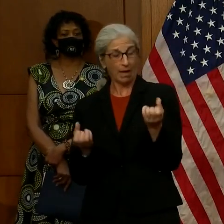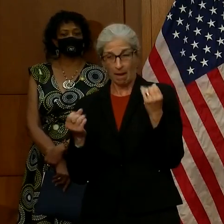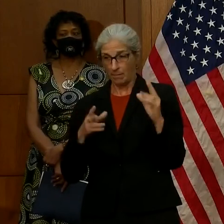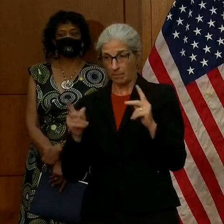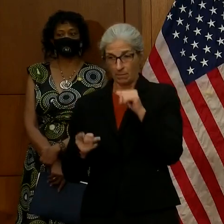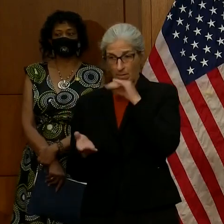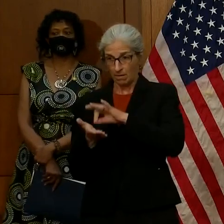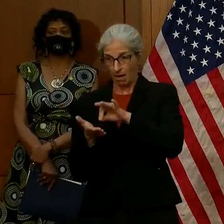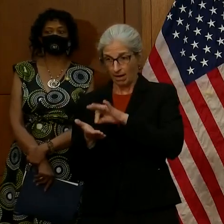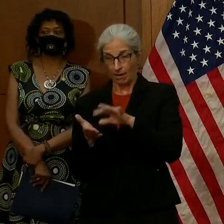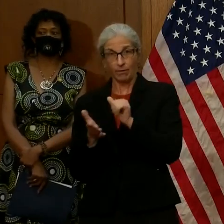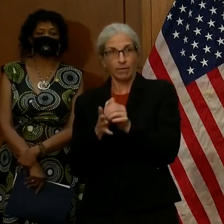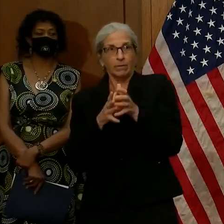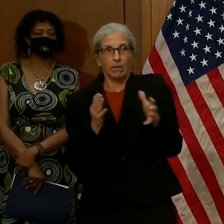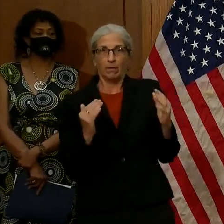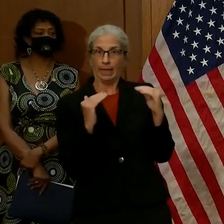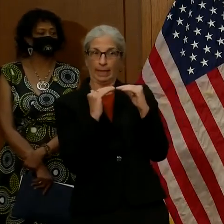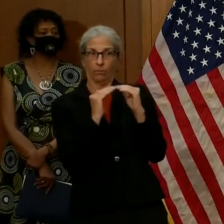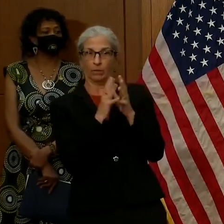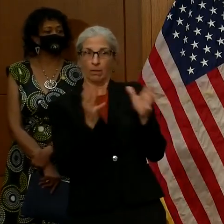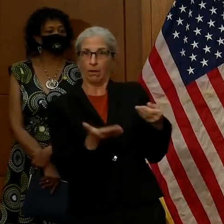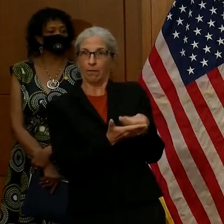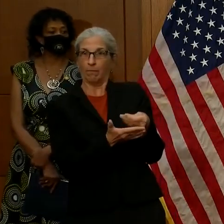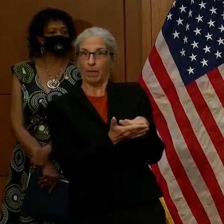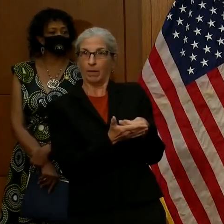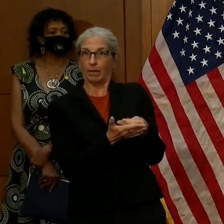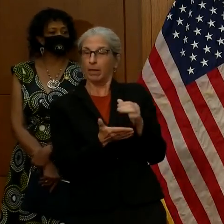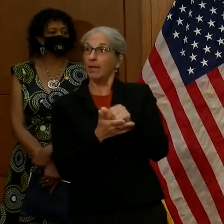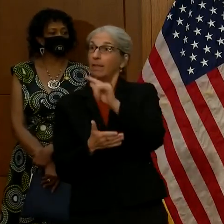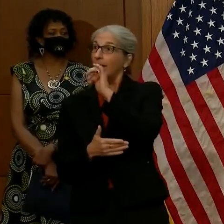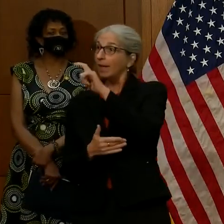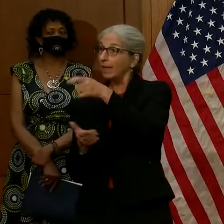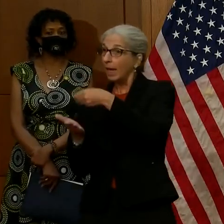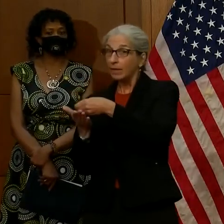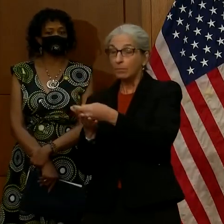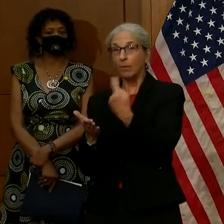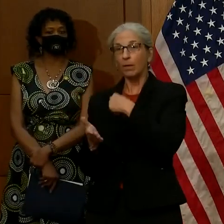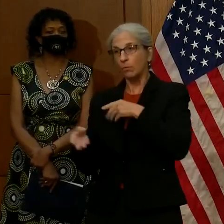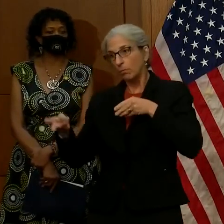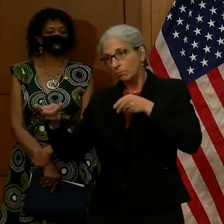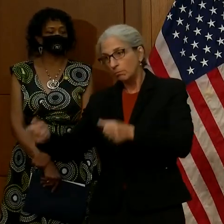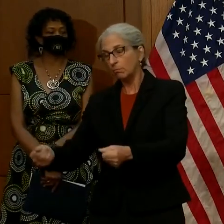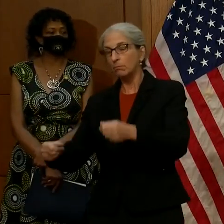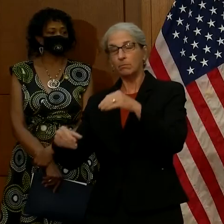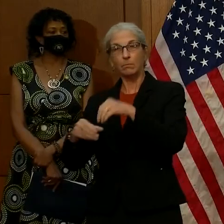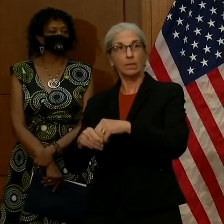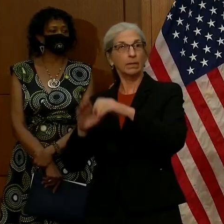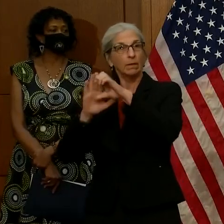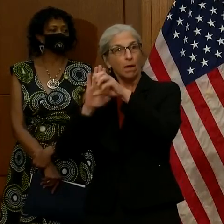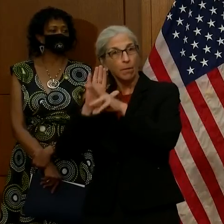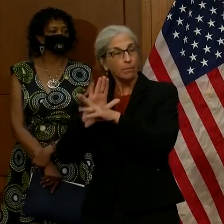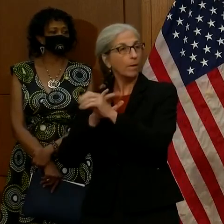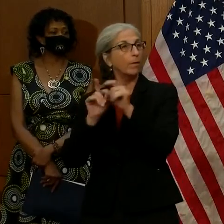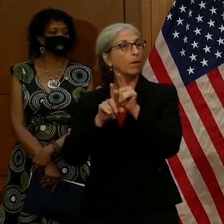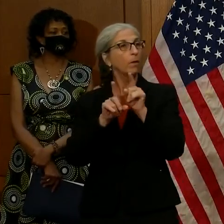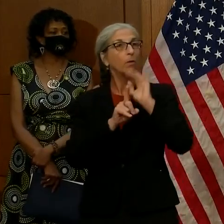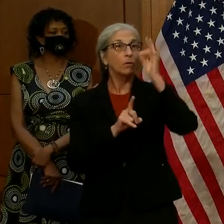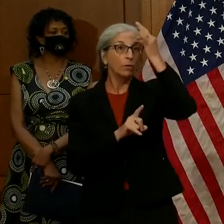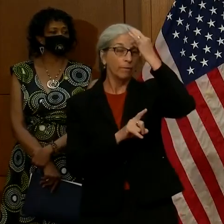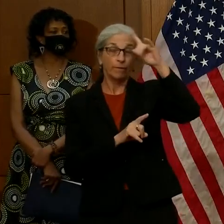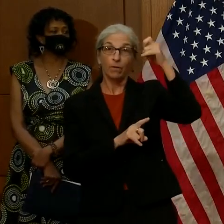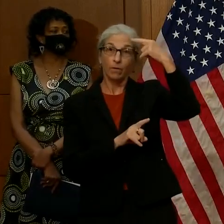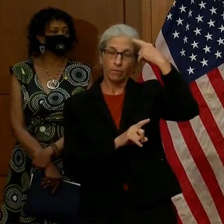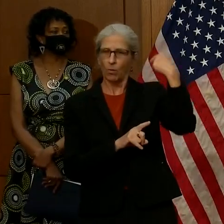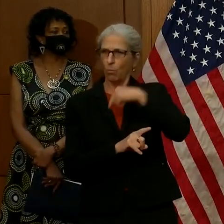you know, the tax money that we have put into the Commonwealth and the federal government, if we have the population, we